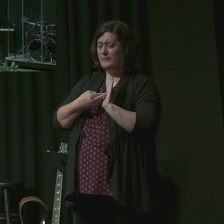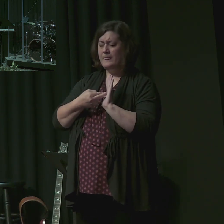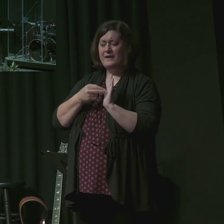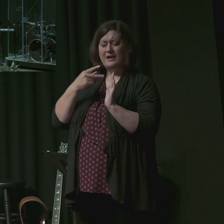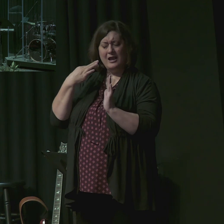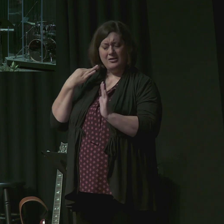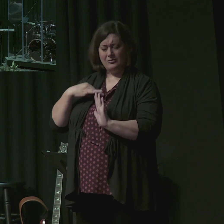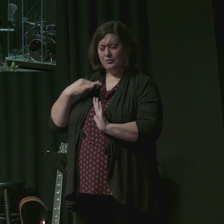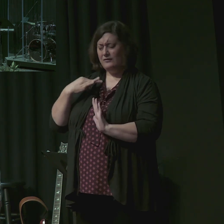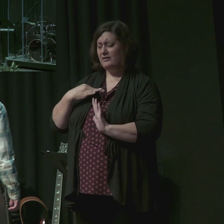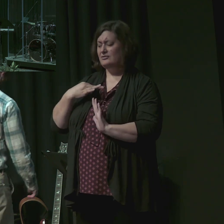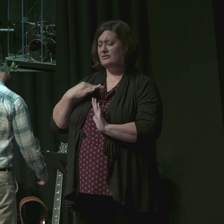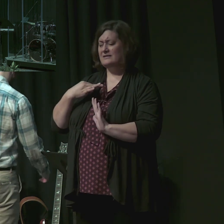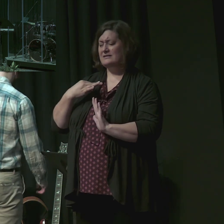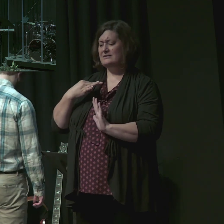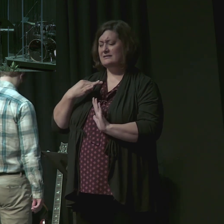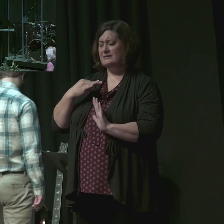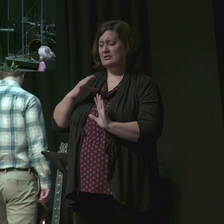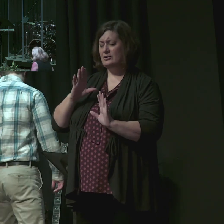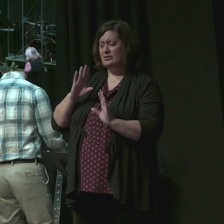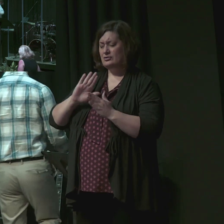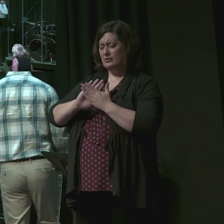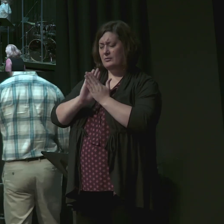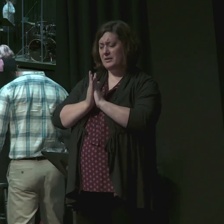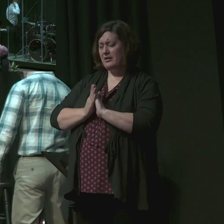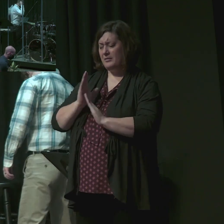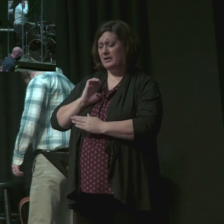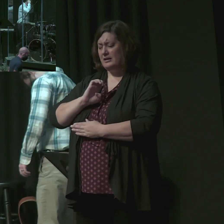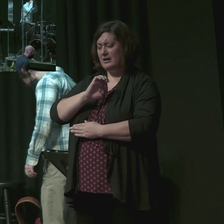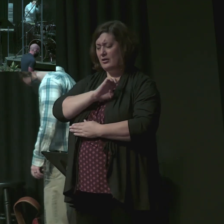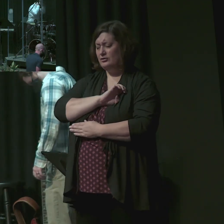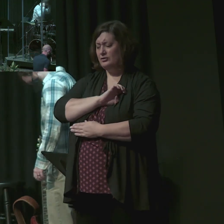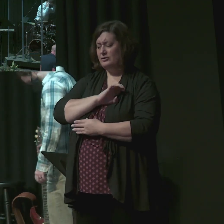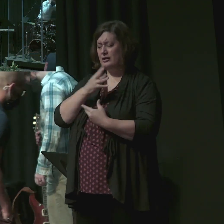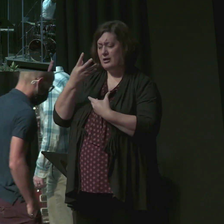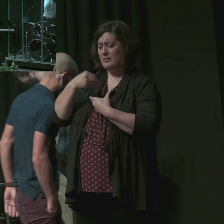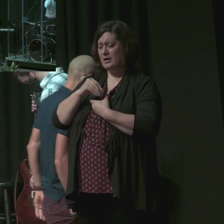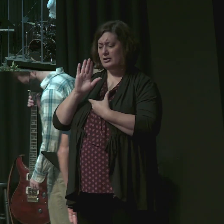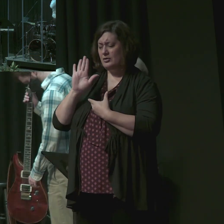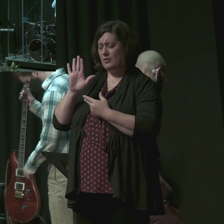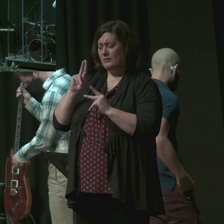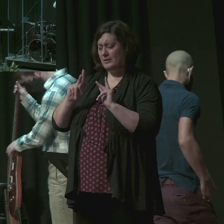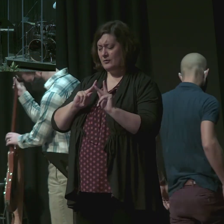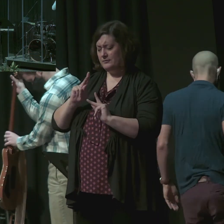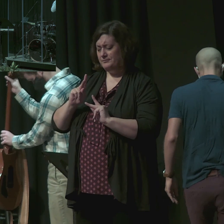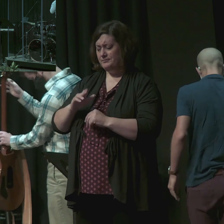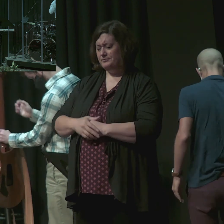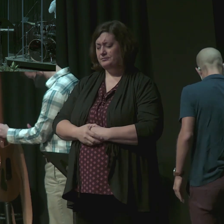responsibility and privileges that attend to being an elder among your people